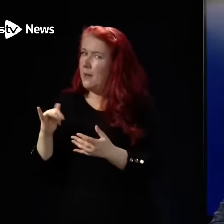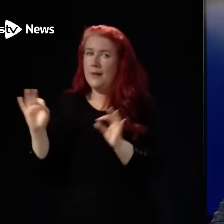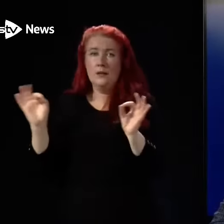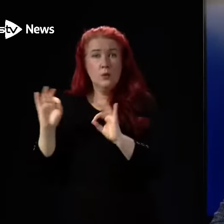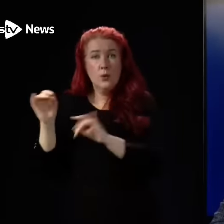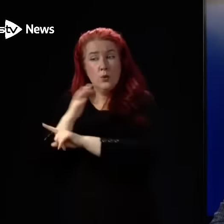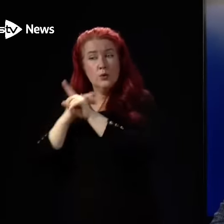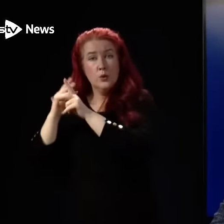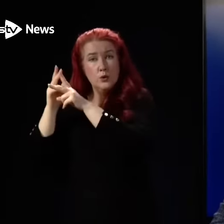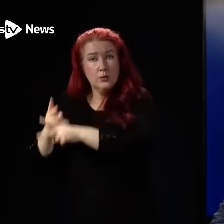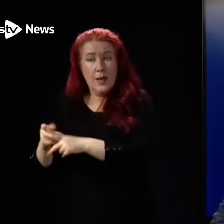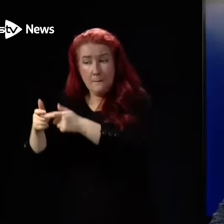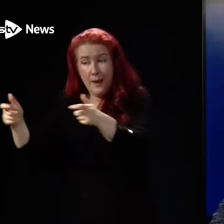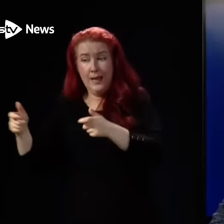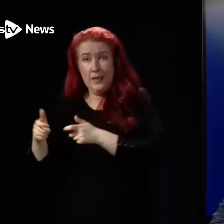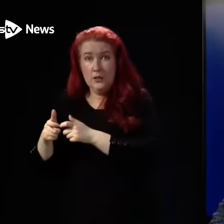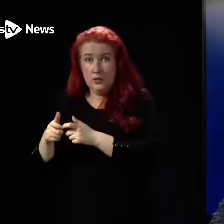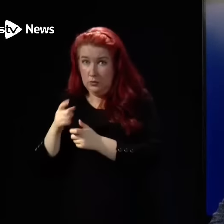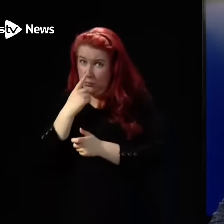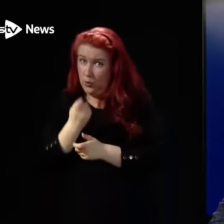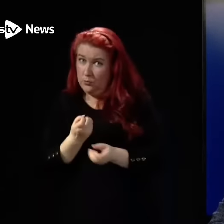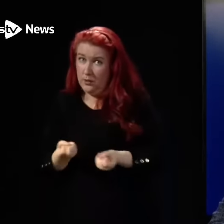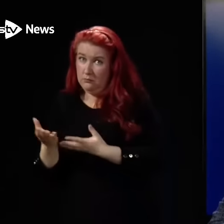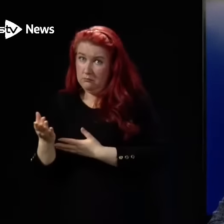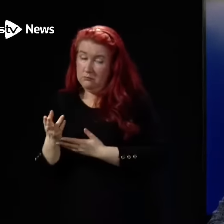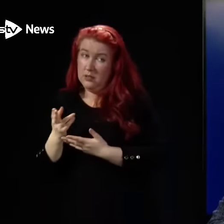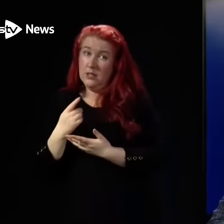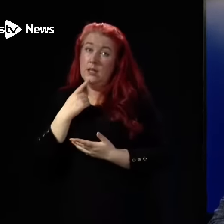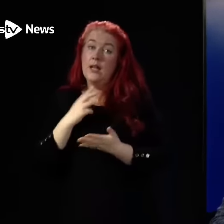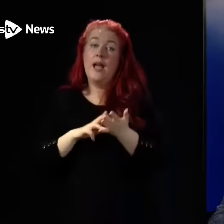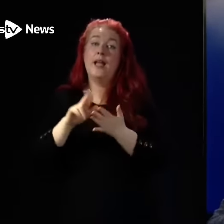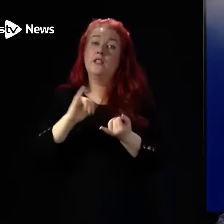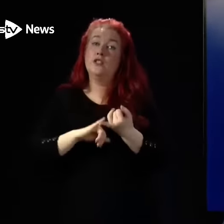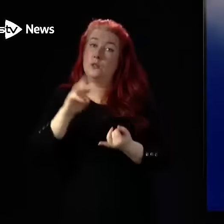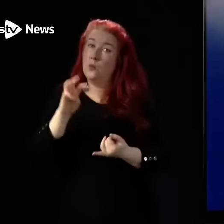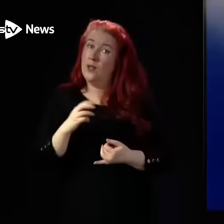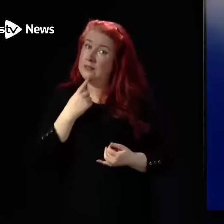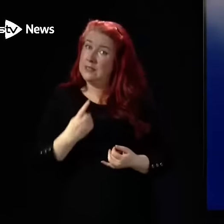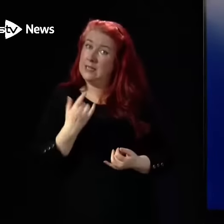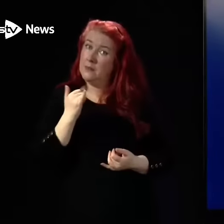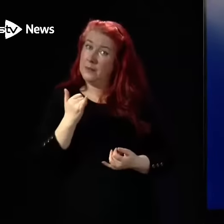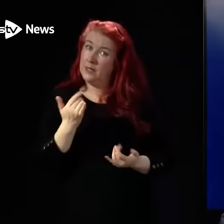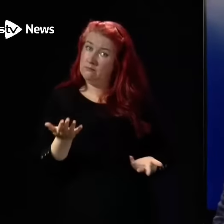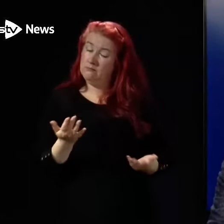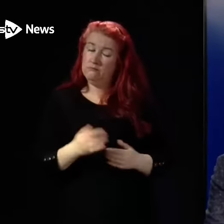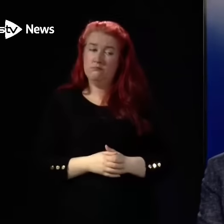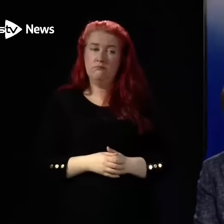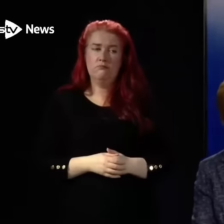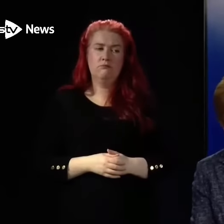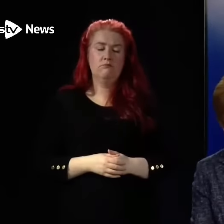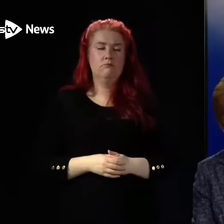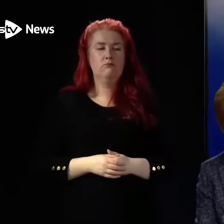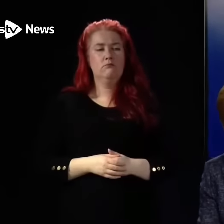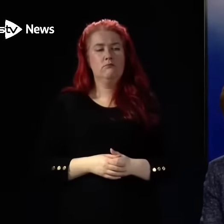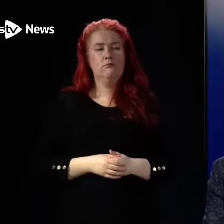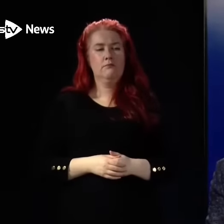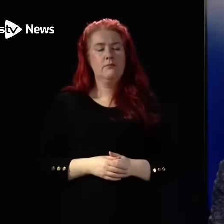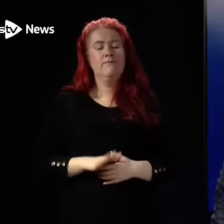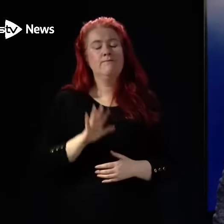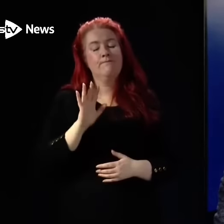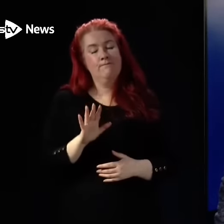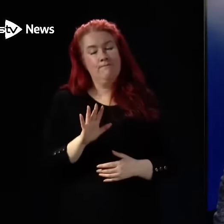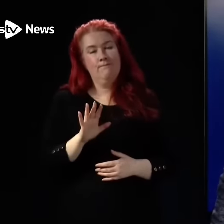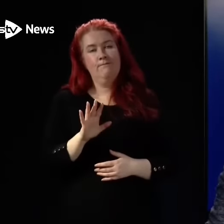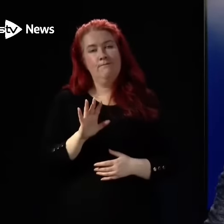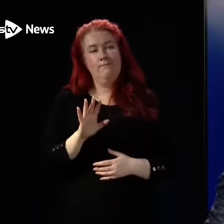care packages in place, as has been suggested for the NHS in Wales? And these are ultimately